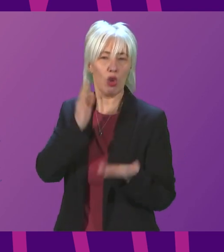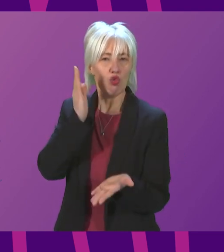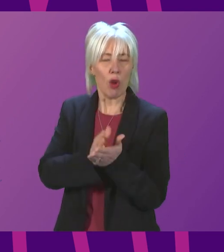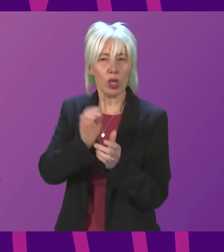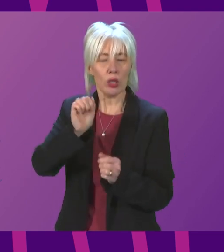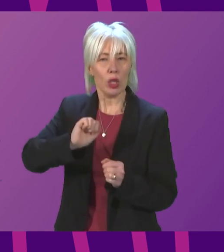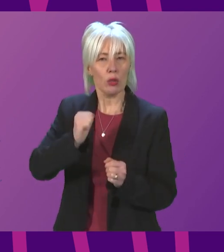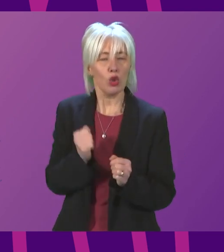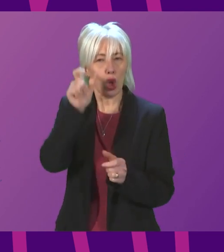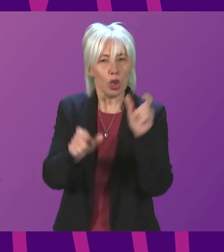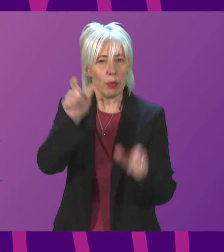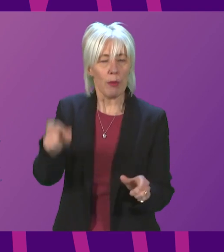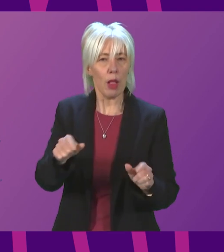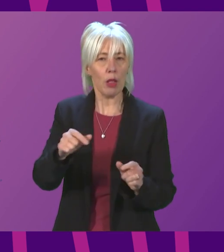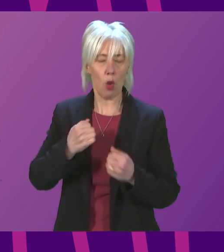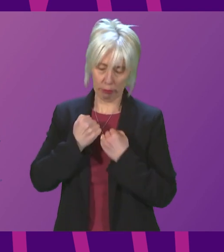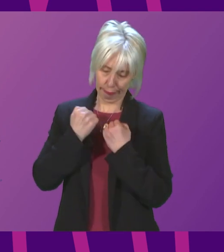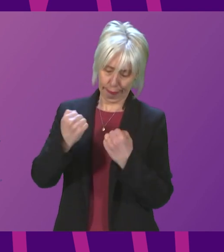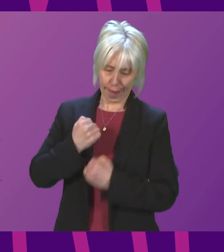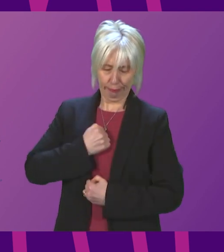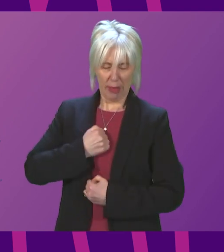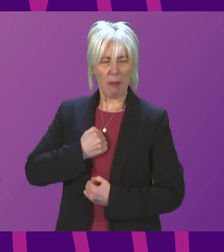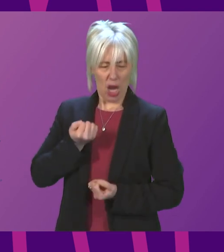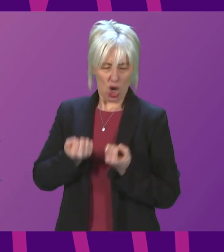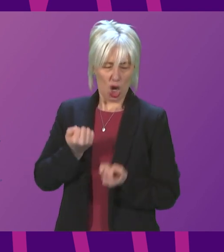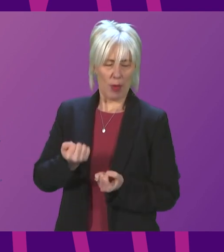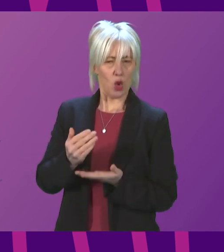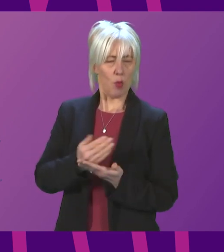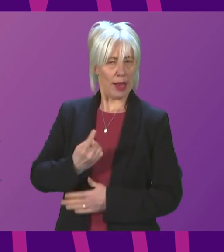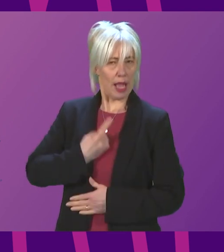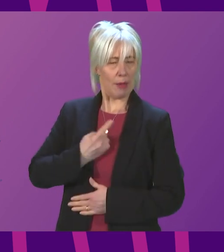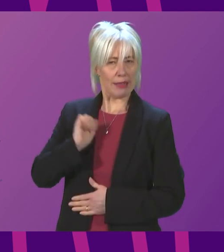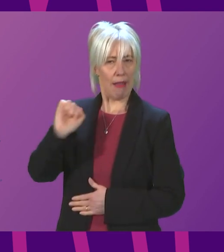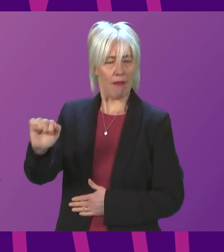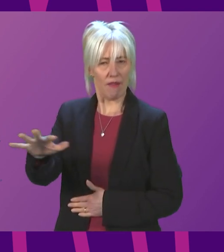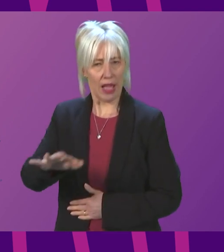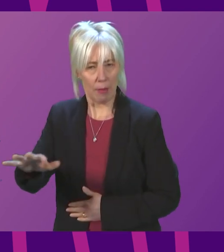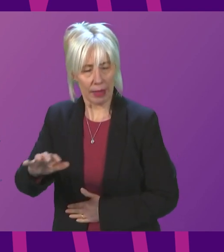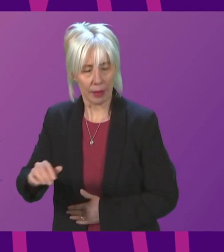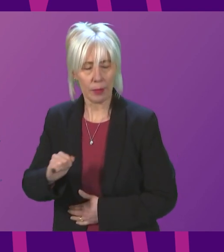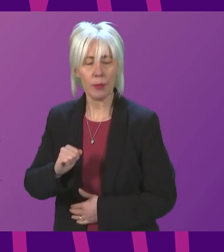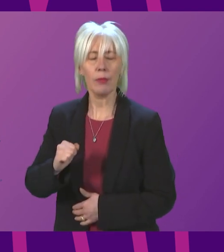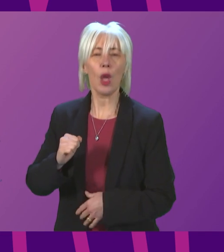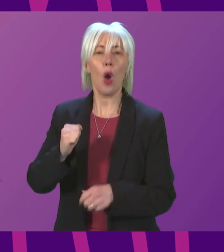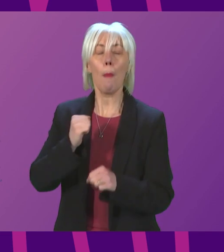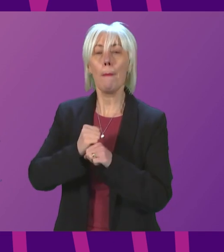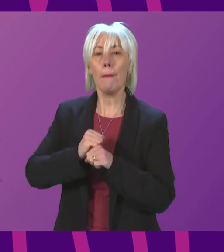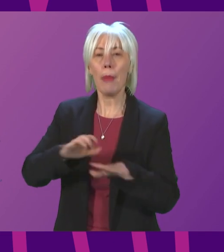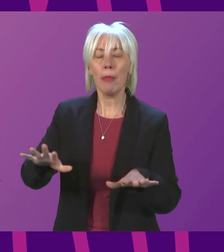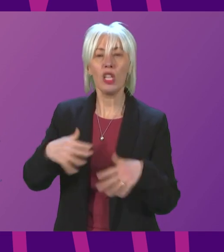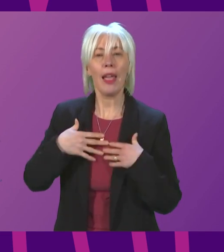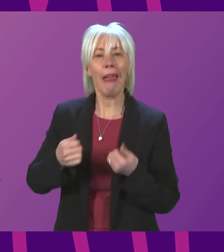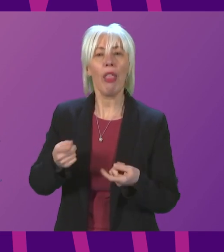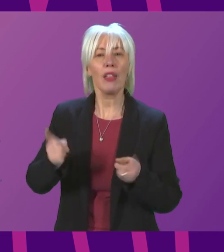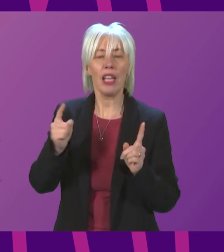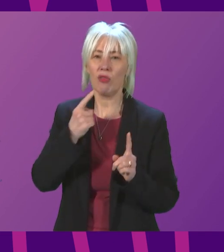own adjustments to protect themselves and their families. When our plan was published, the Health Secretary claimed it was